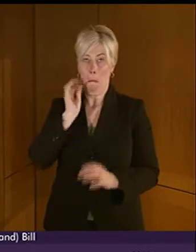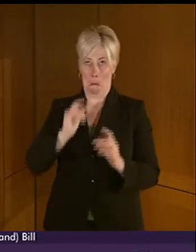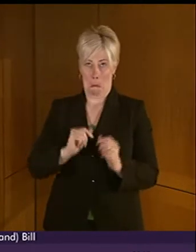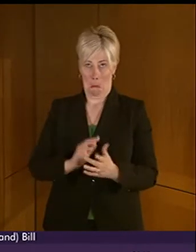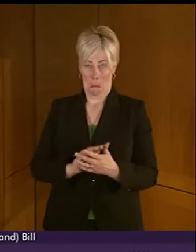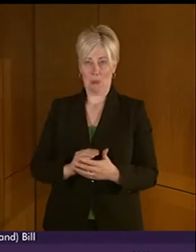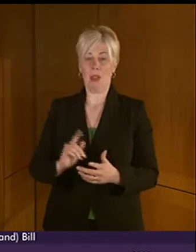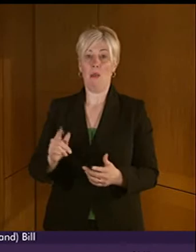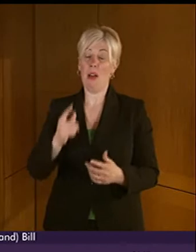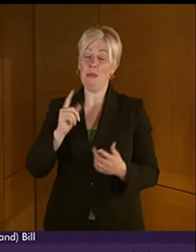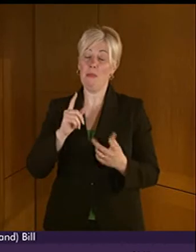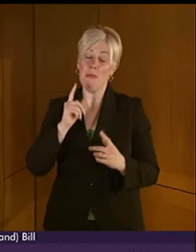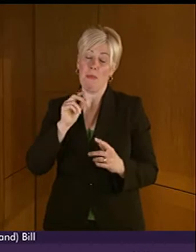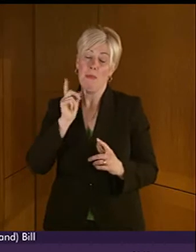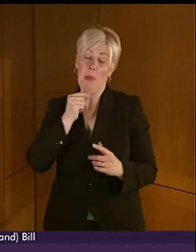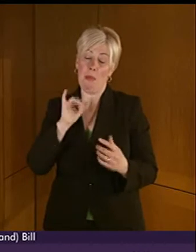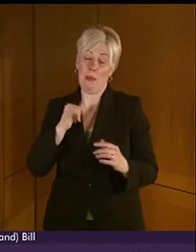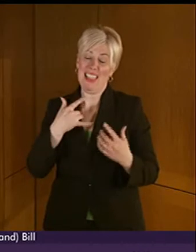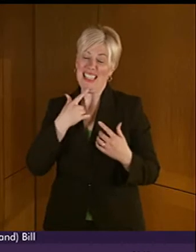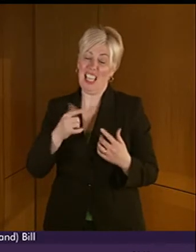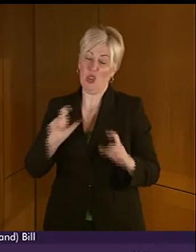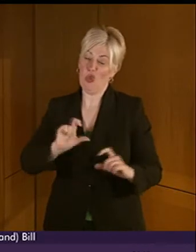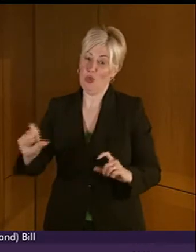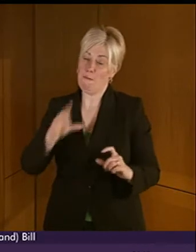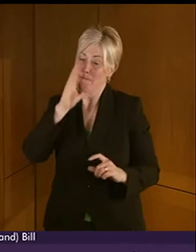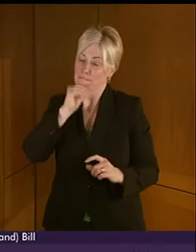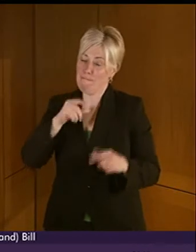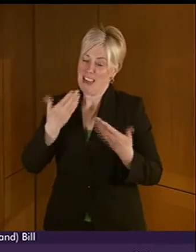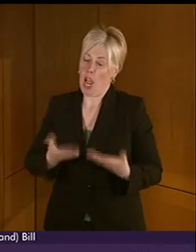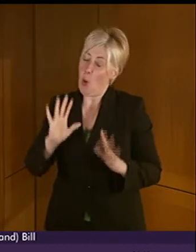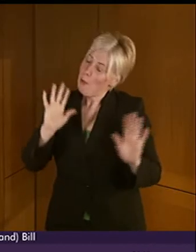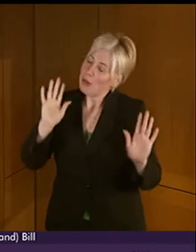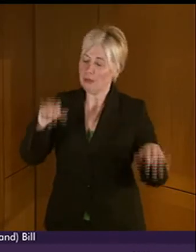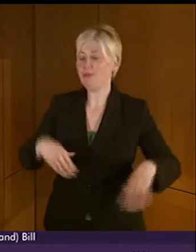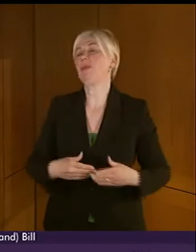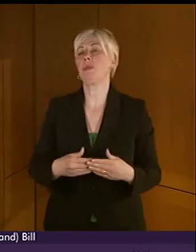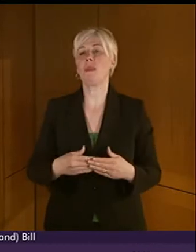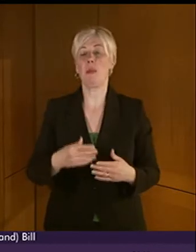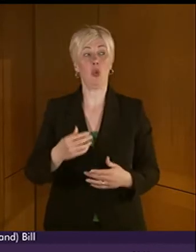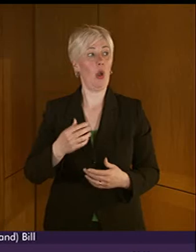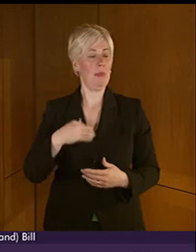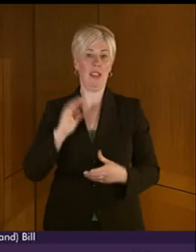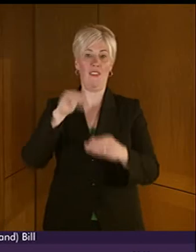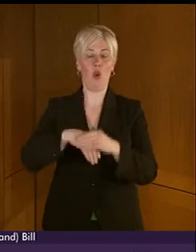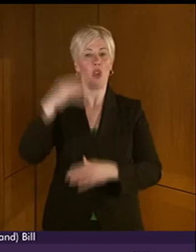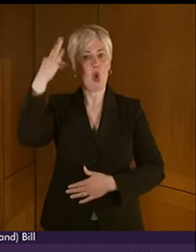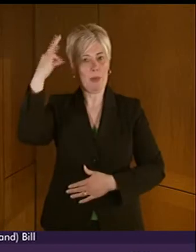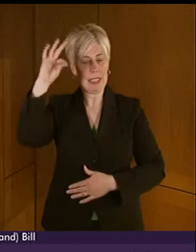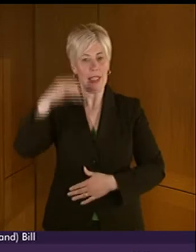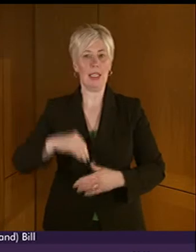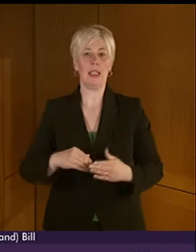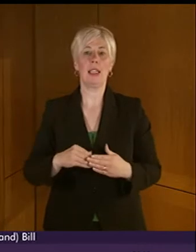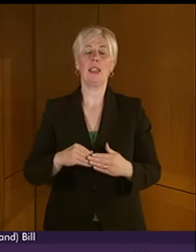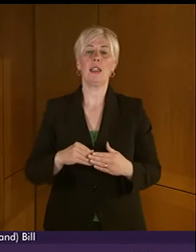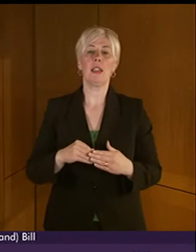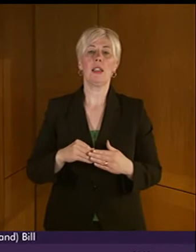Education Committee, was delighted that this bill was my introduction to the committee's work and to place on